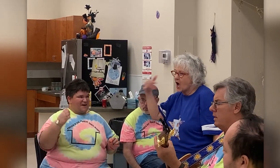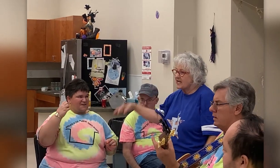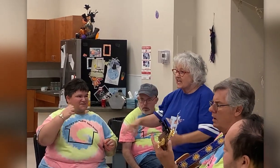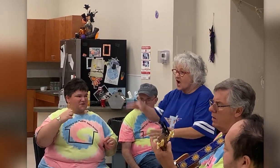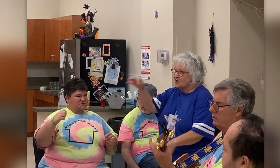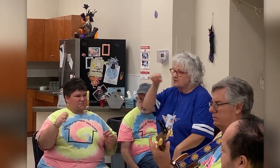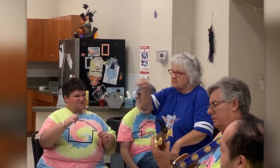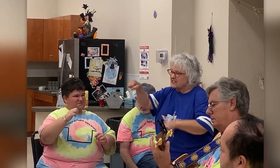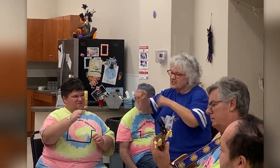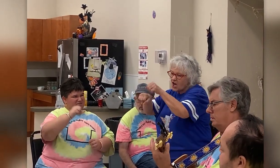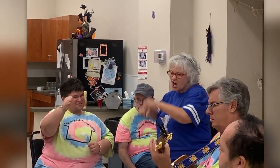Ghostbusters!